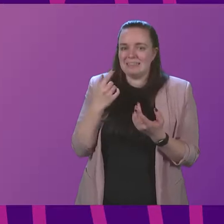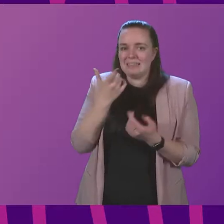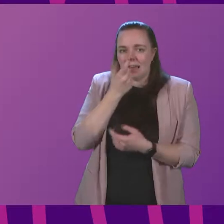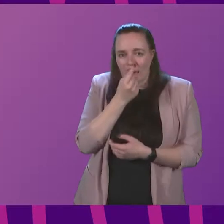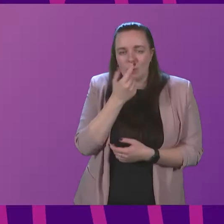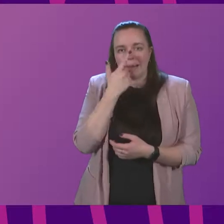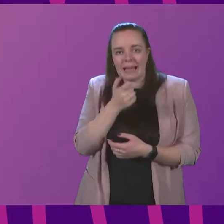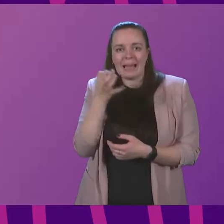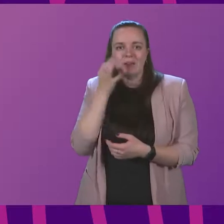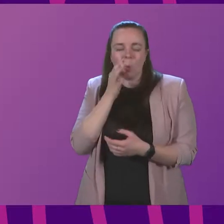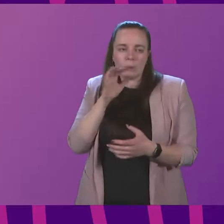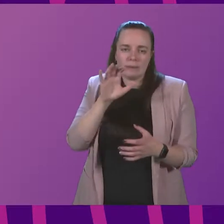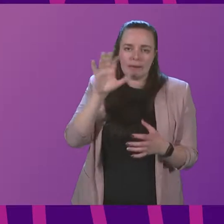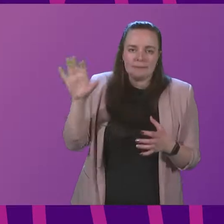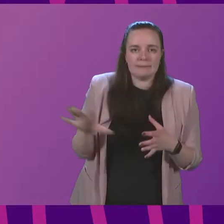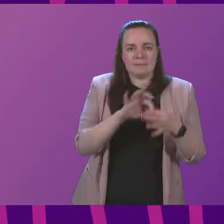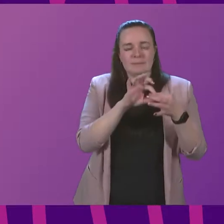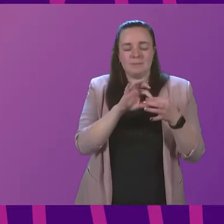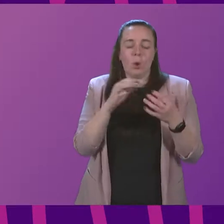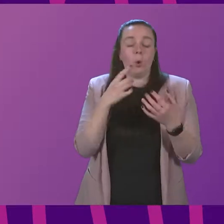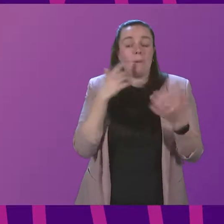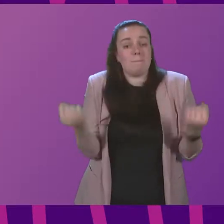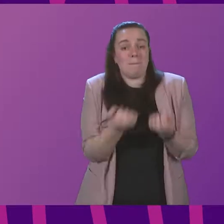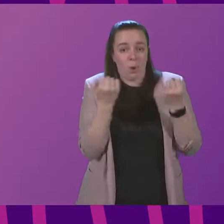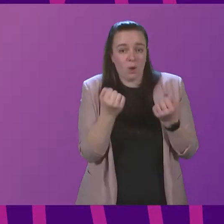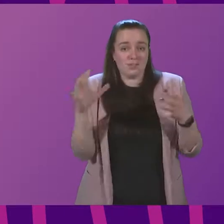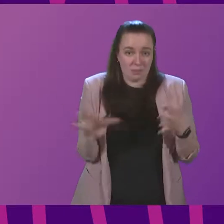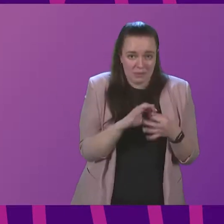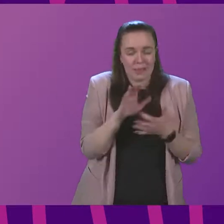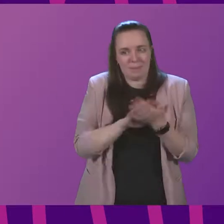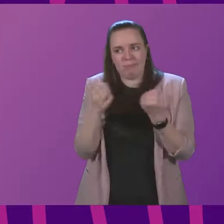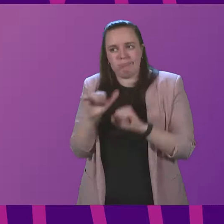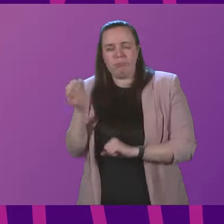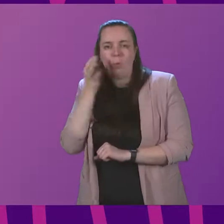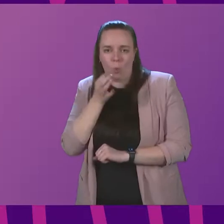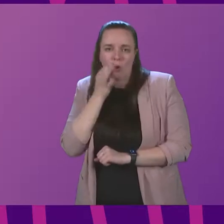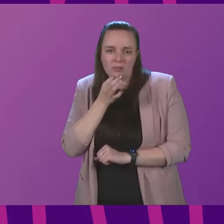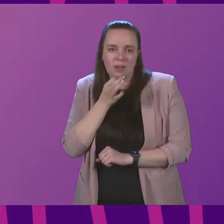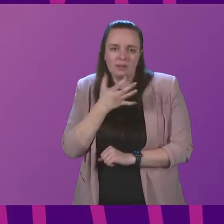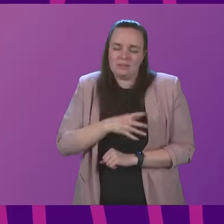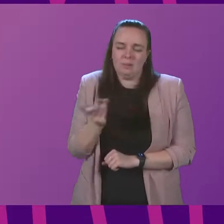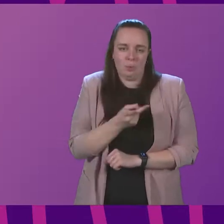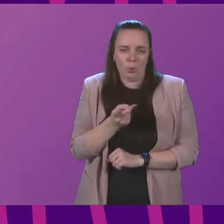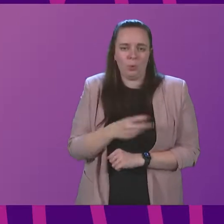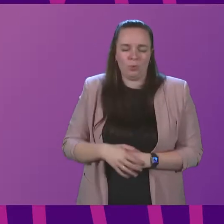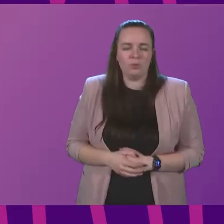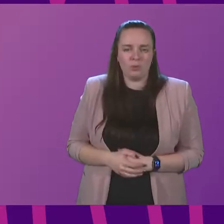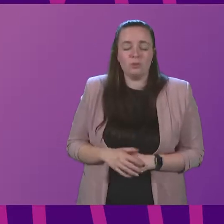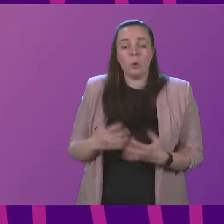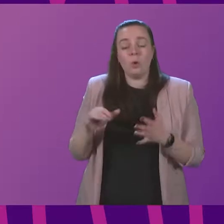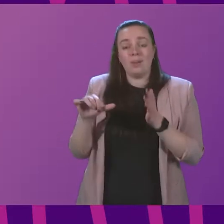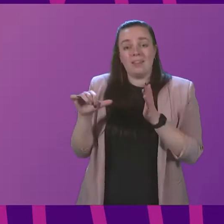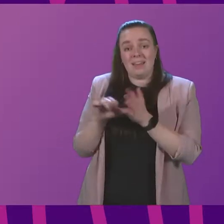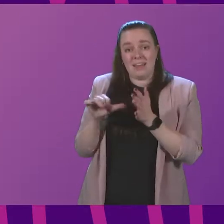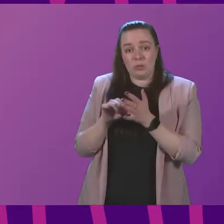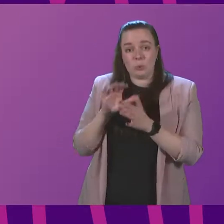power supply to installations and that then addresses the water supply issue. the issues of